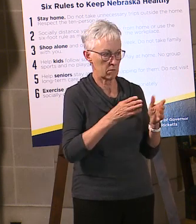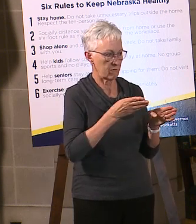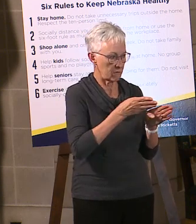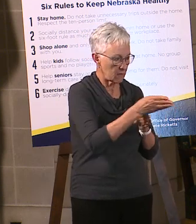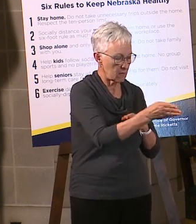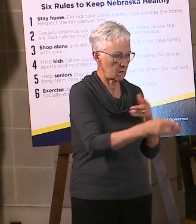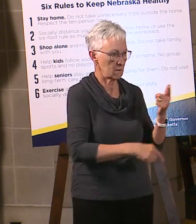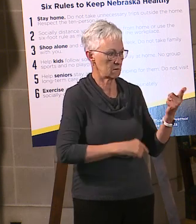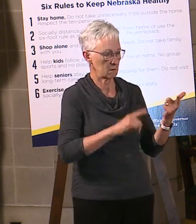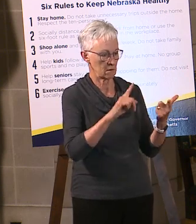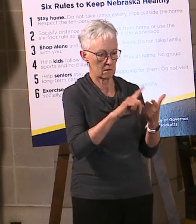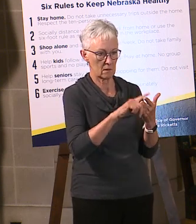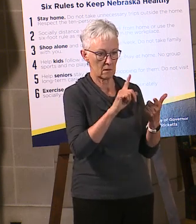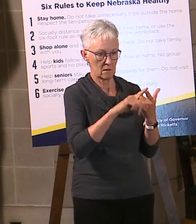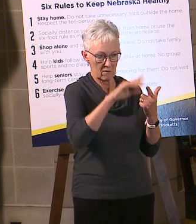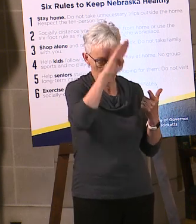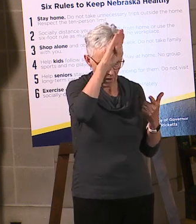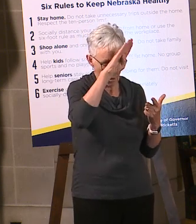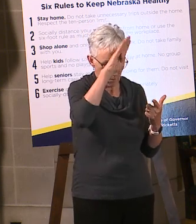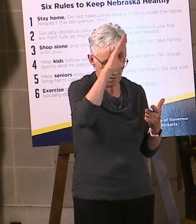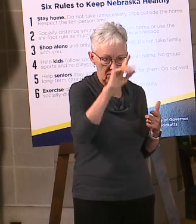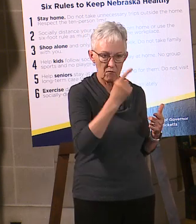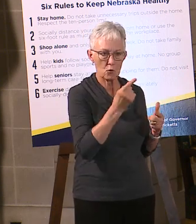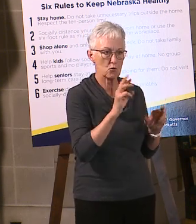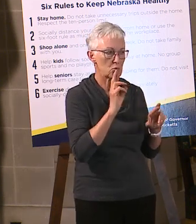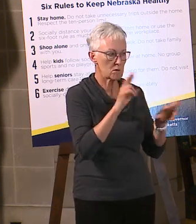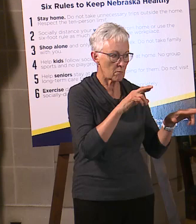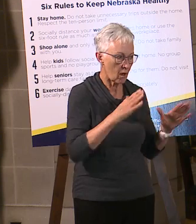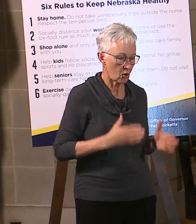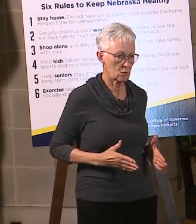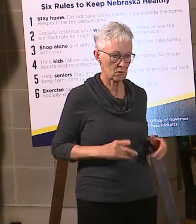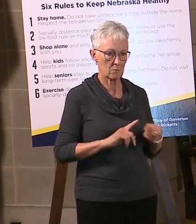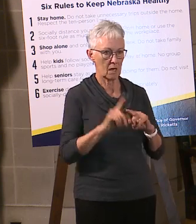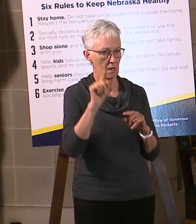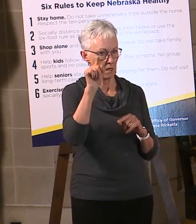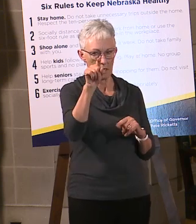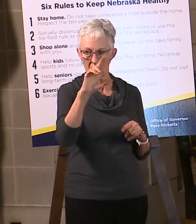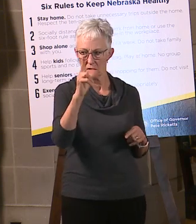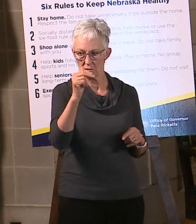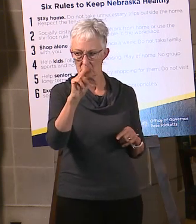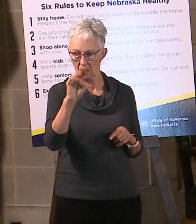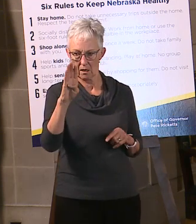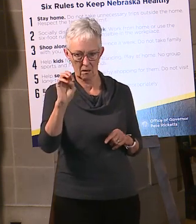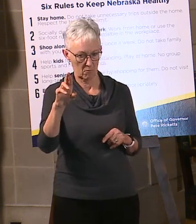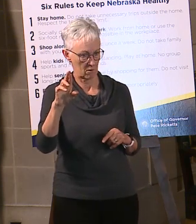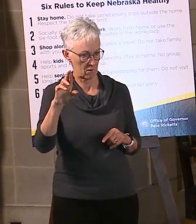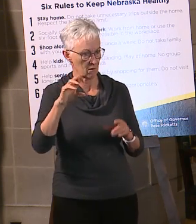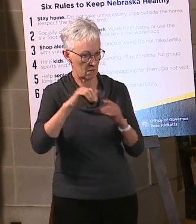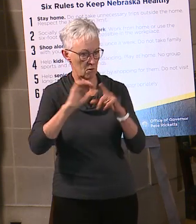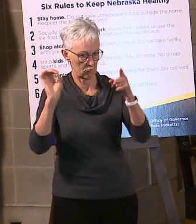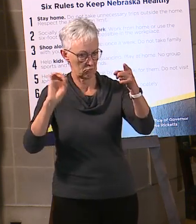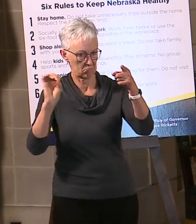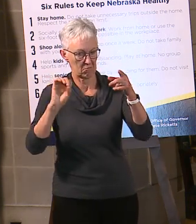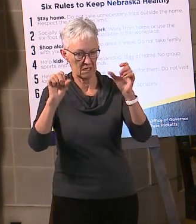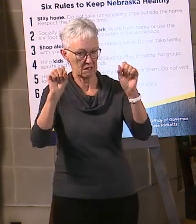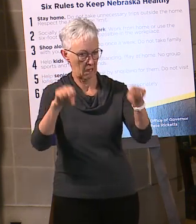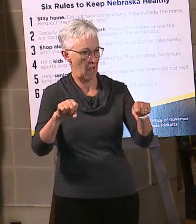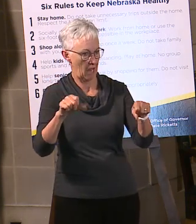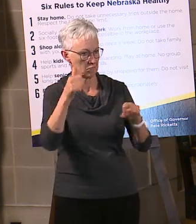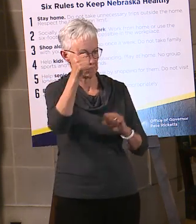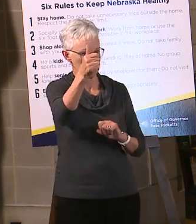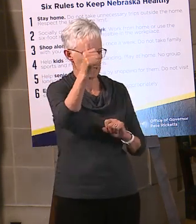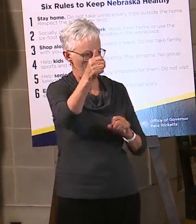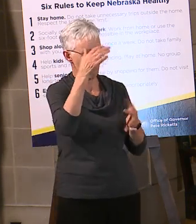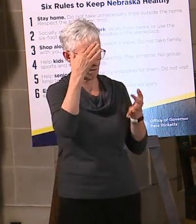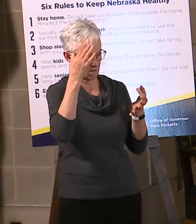You know, obviously, the Omaha Chamber is, it's really kind of up to them to decide how they want to manage what advice they're giving to their members, but we